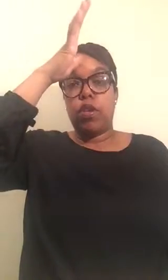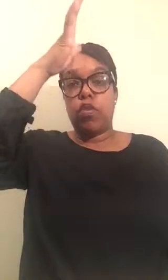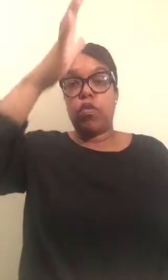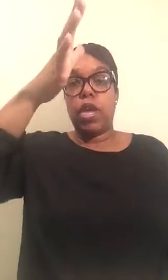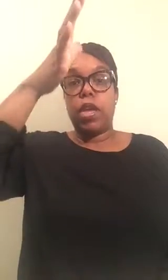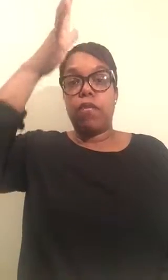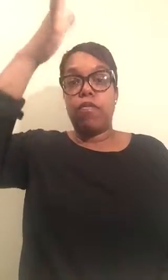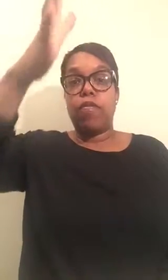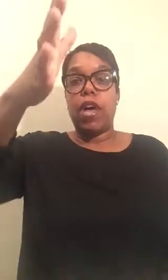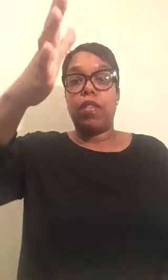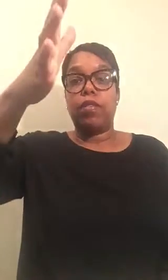Grandfather.